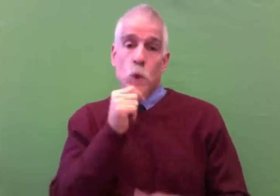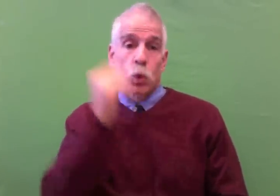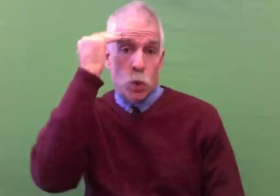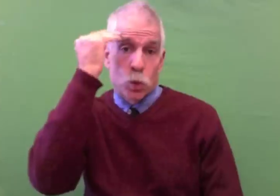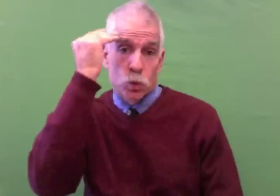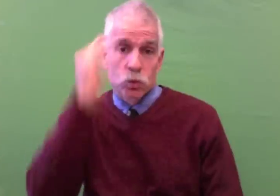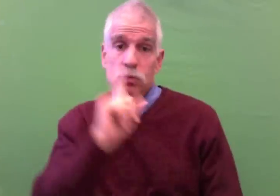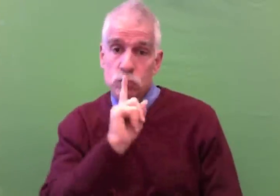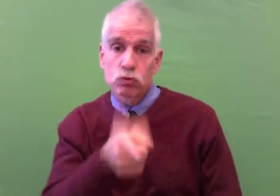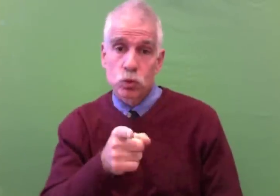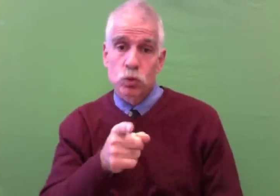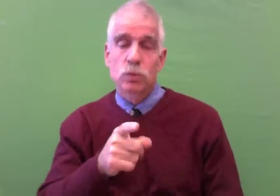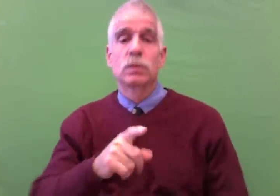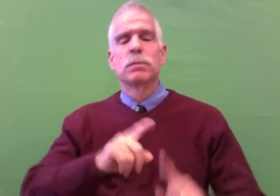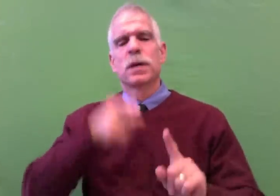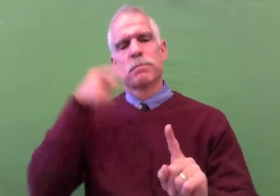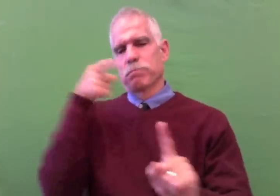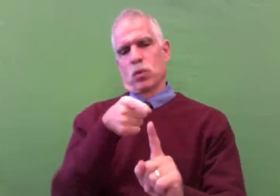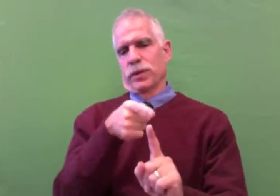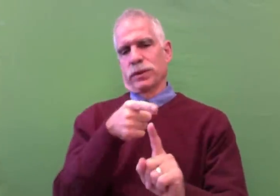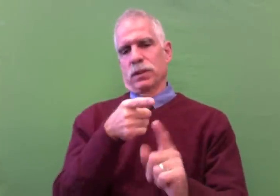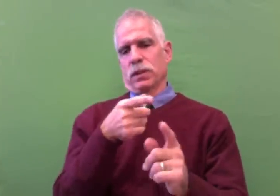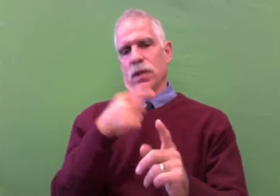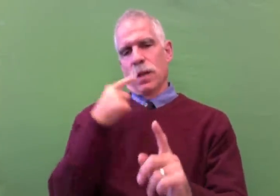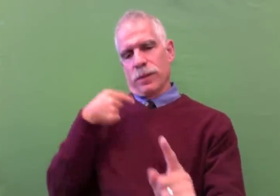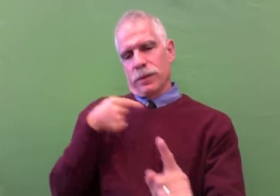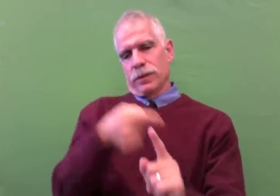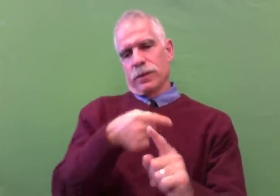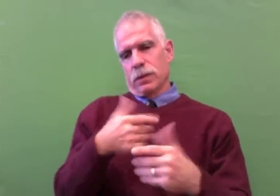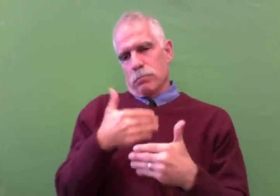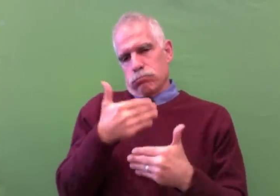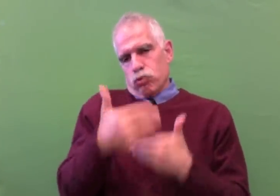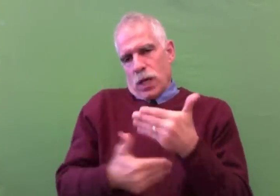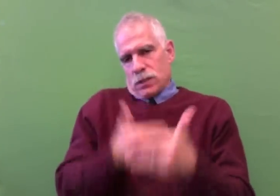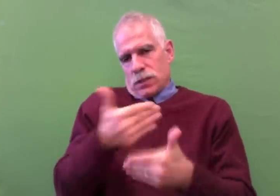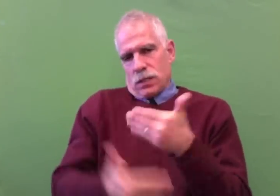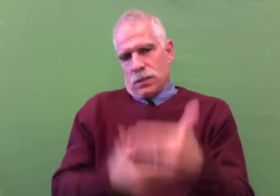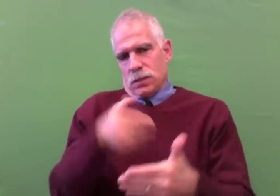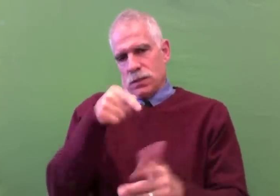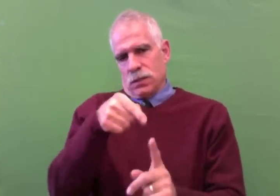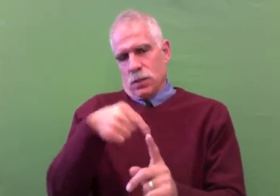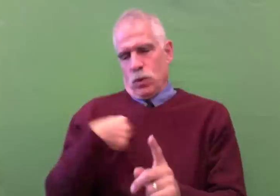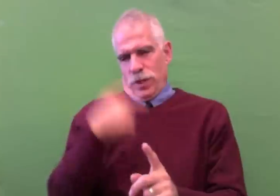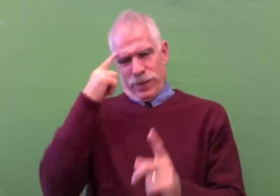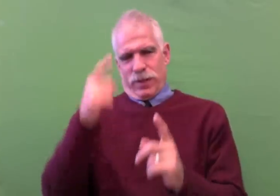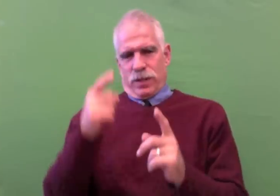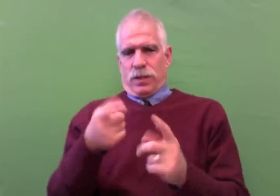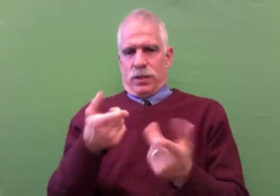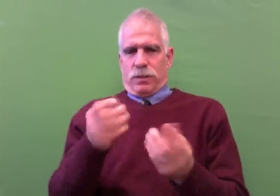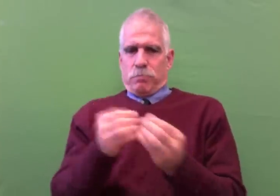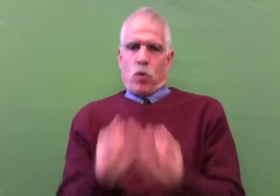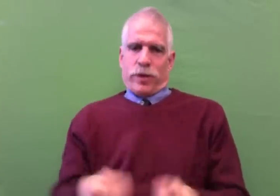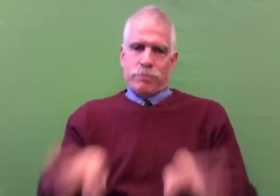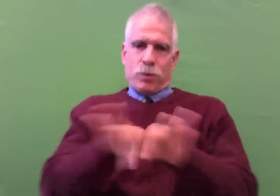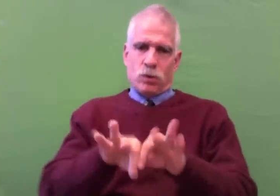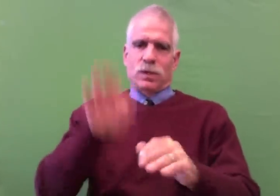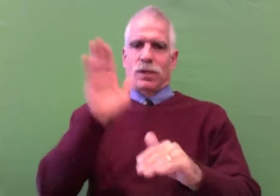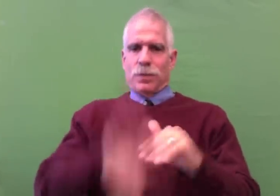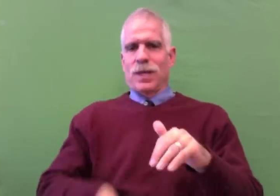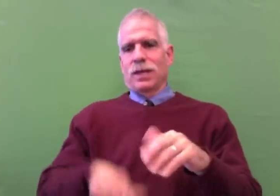law in the end. We don't have 100% confidence in that, but we know it's a process, it's a work in progress,